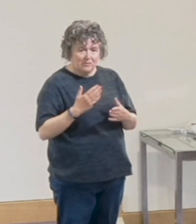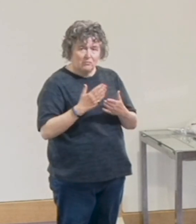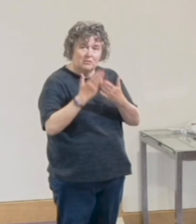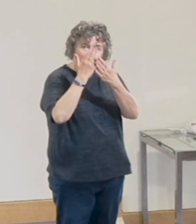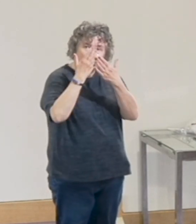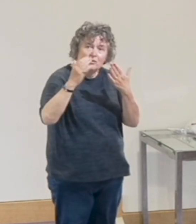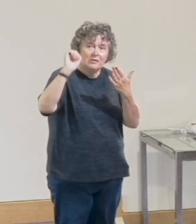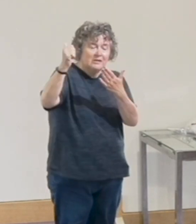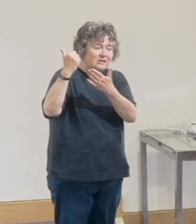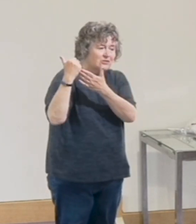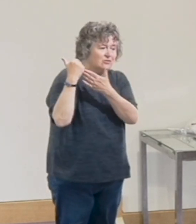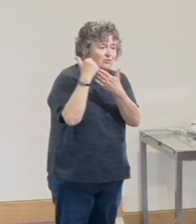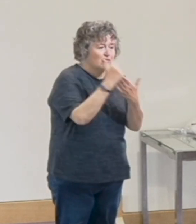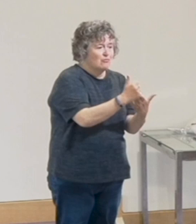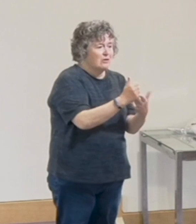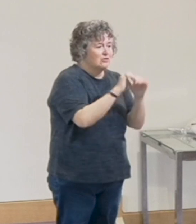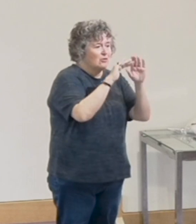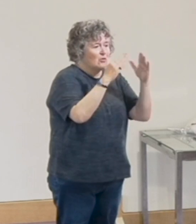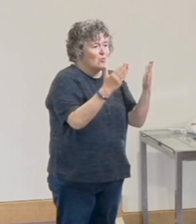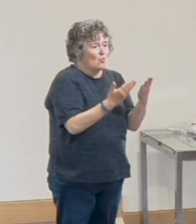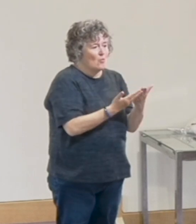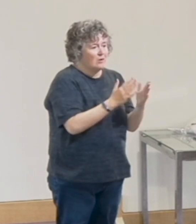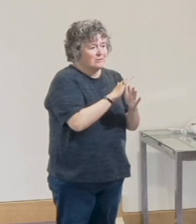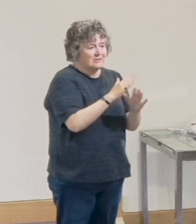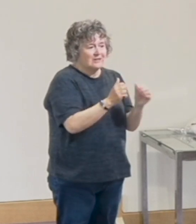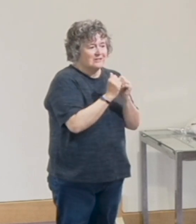God's grace to an undeserving people.